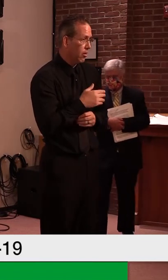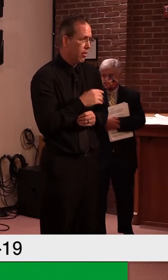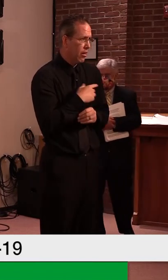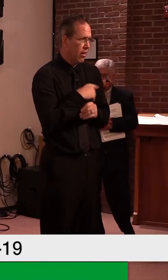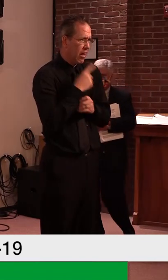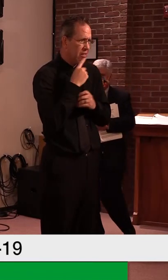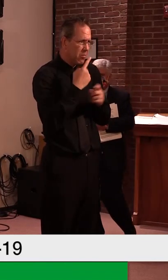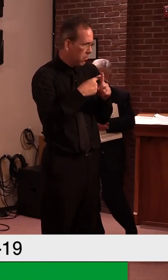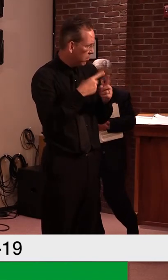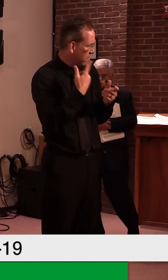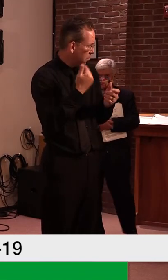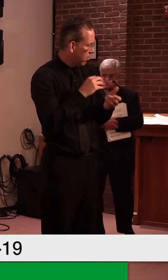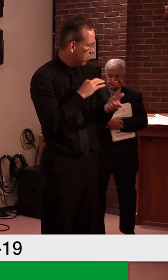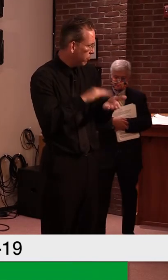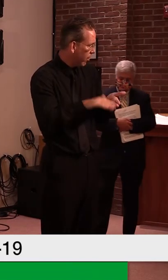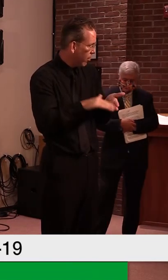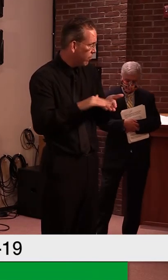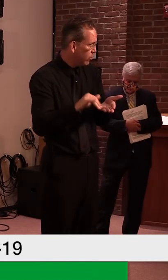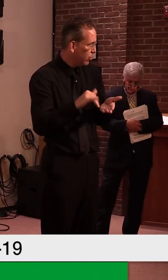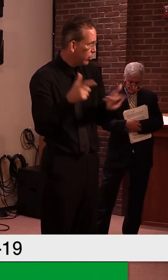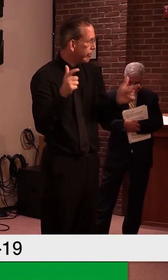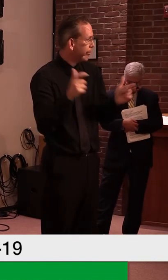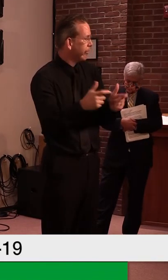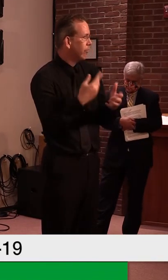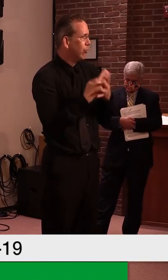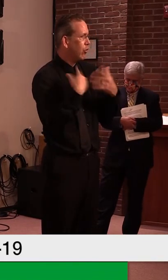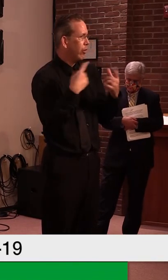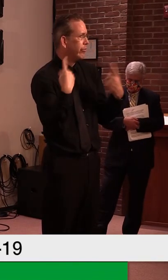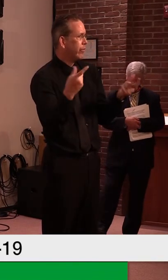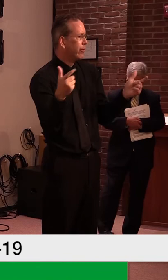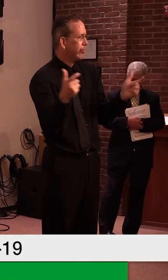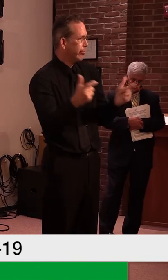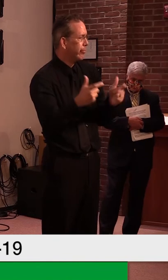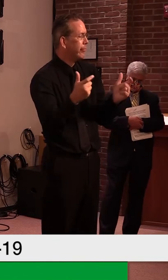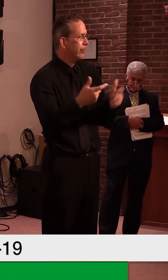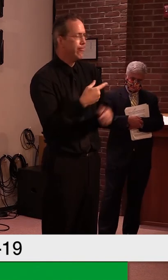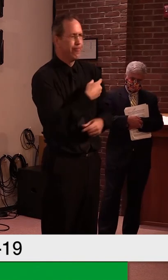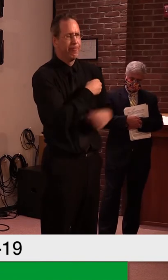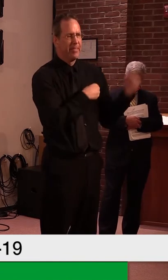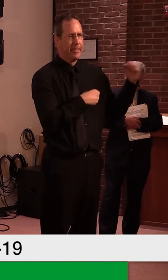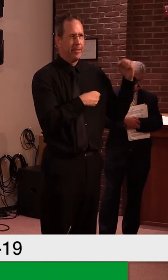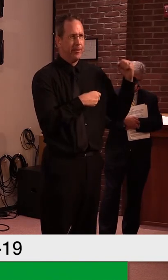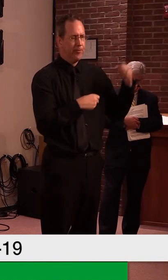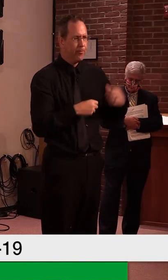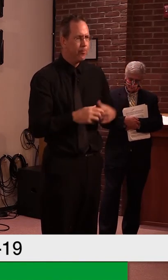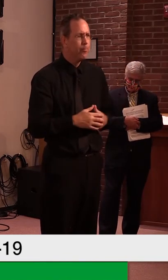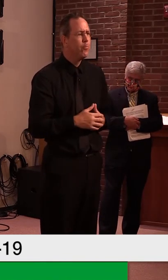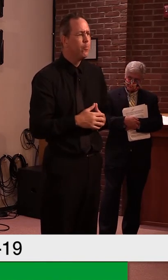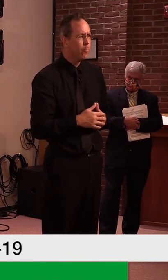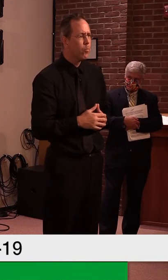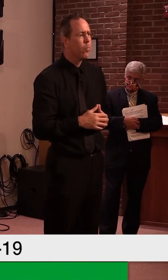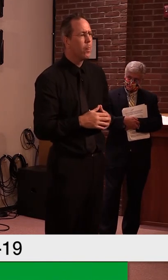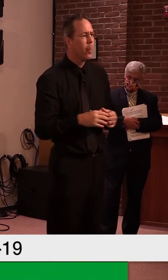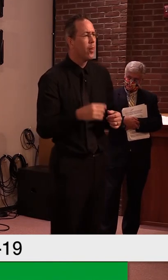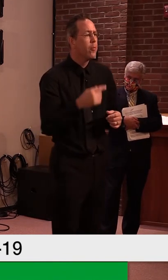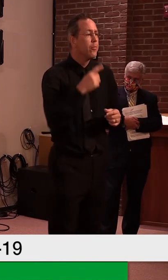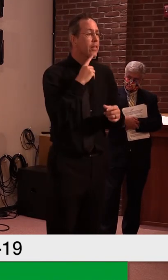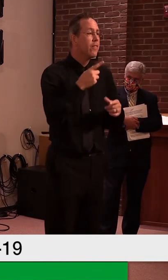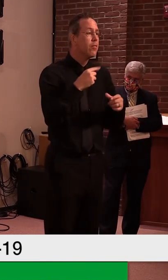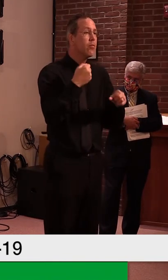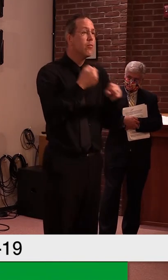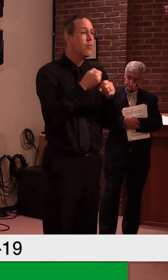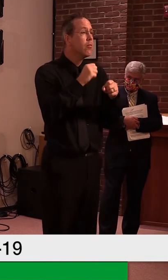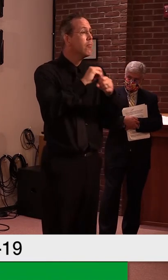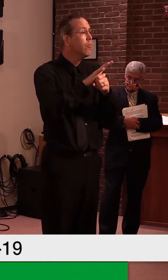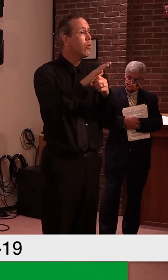number that is in my head. Um, so, uh, that would account, you know, we, we would have the capacity, uh, to bring them back if we didn't